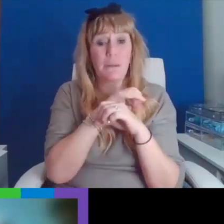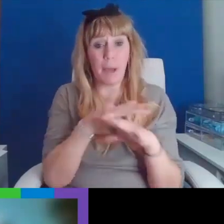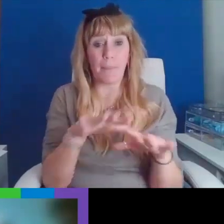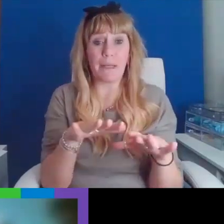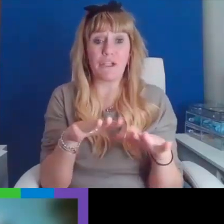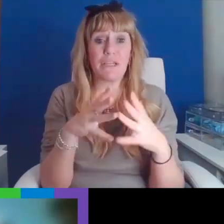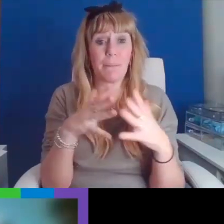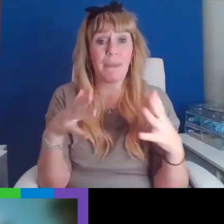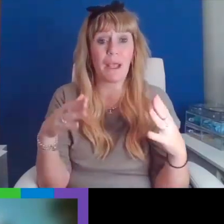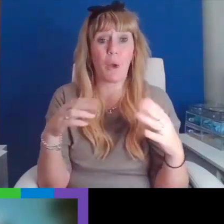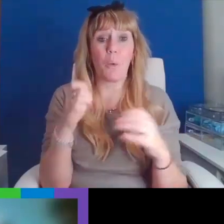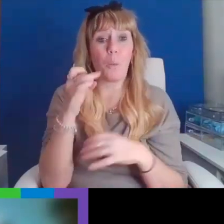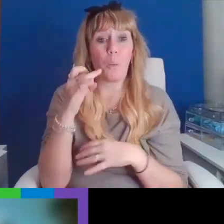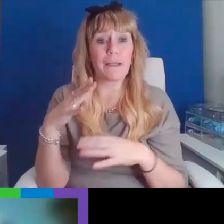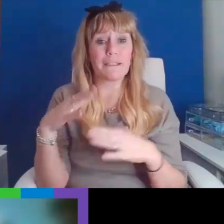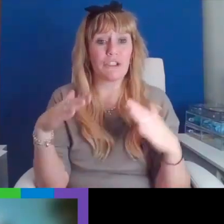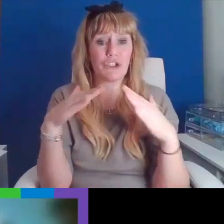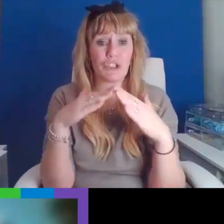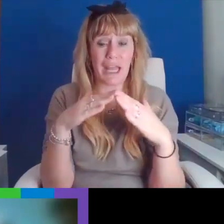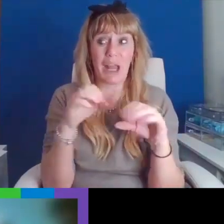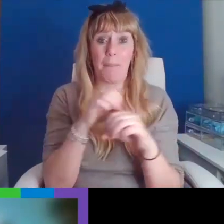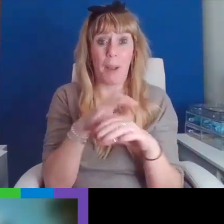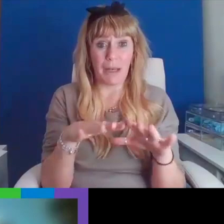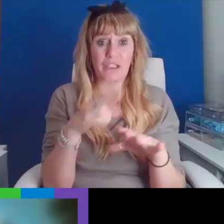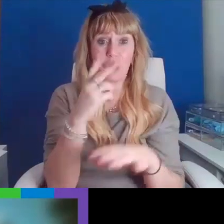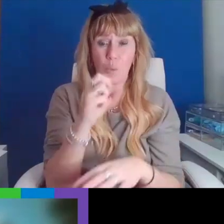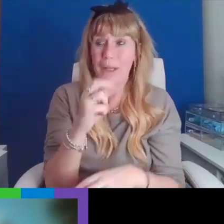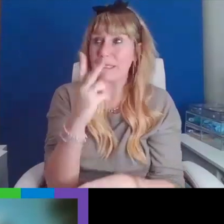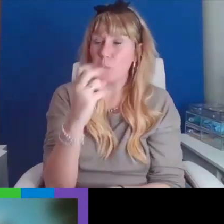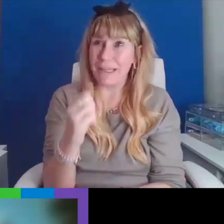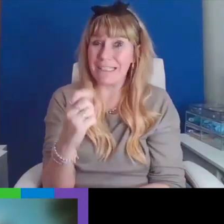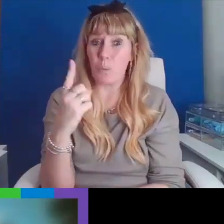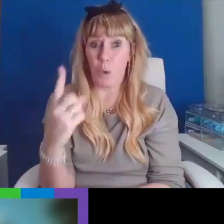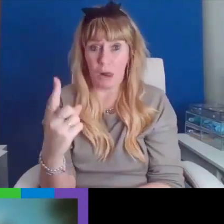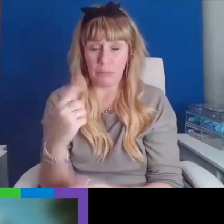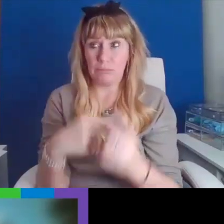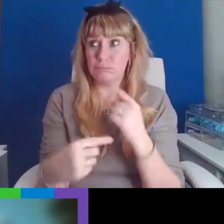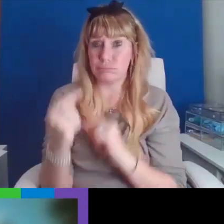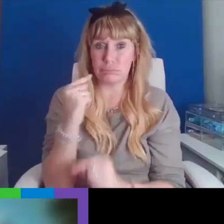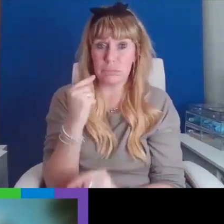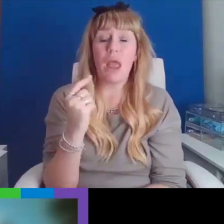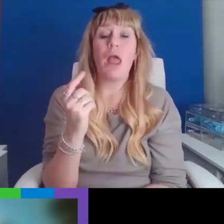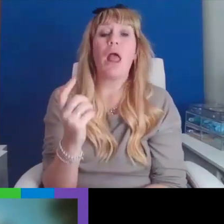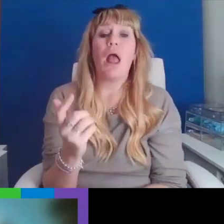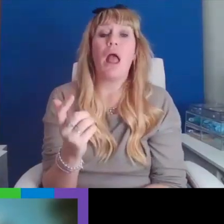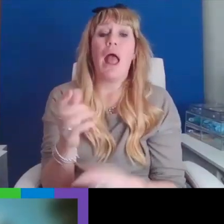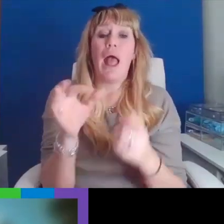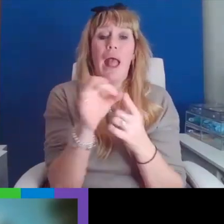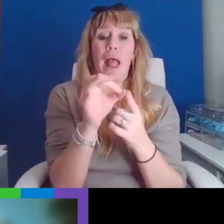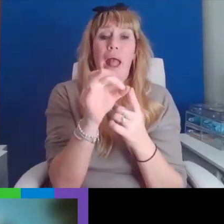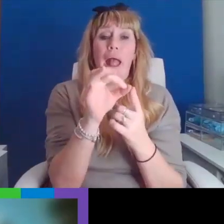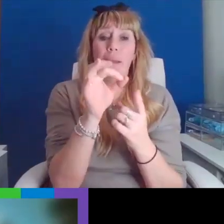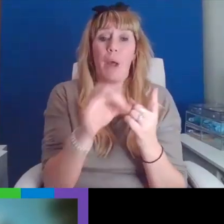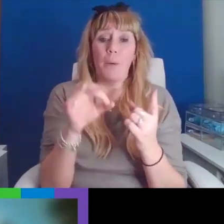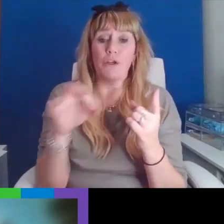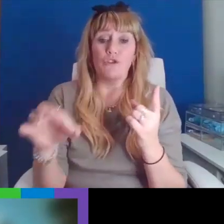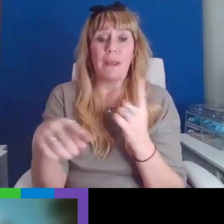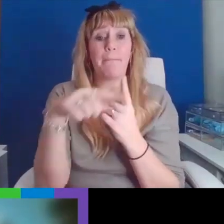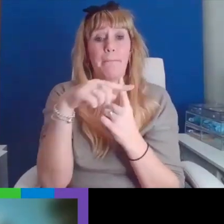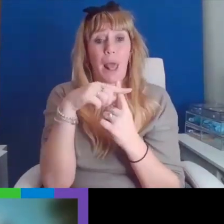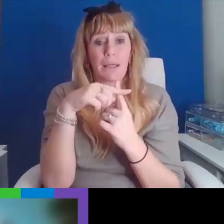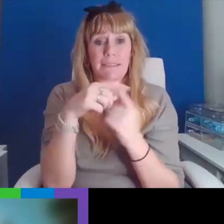in 2021. Vron also runs the Facebook group Poetry Plus Events